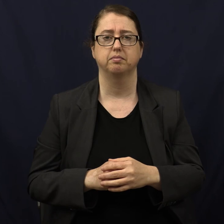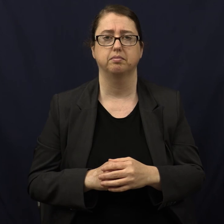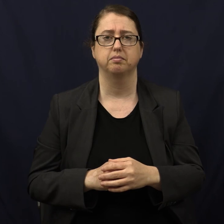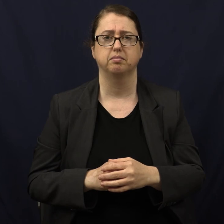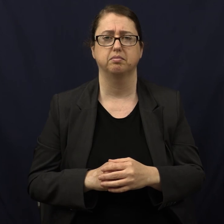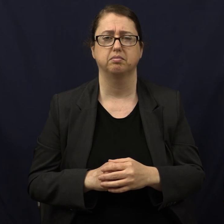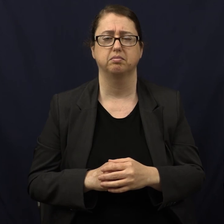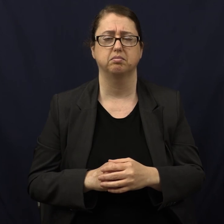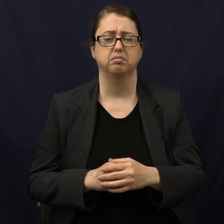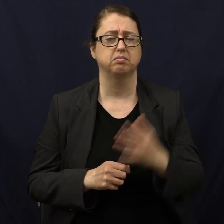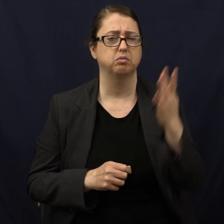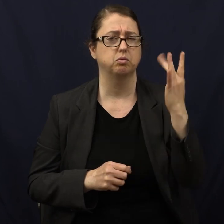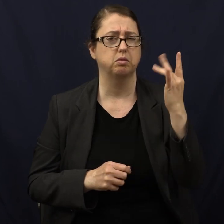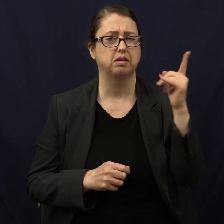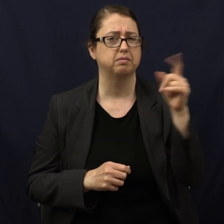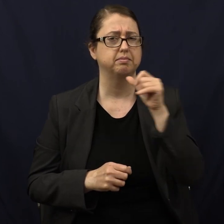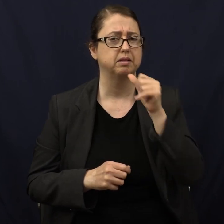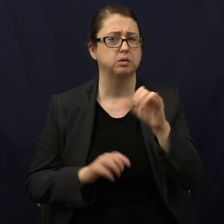So why doesn't he?